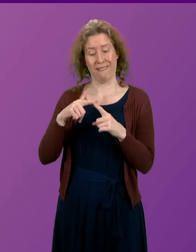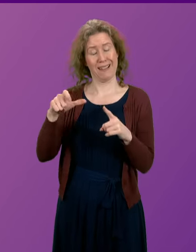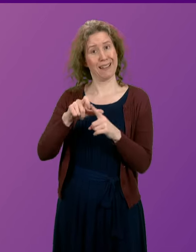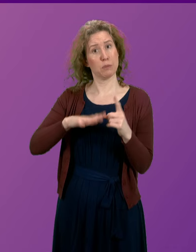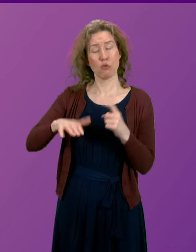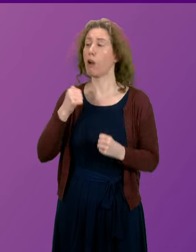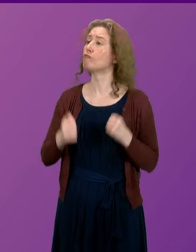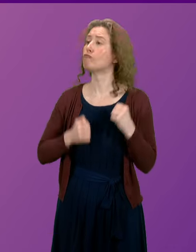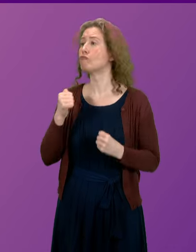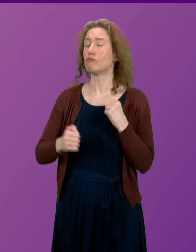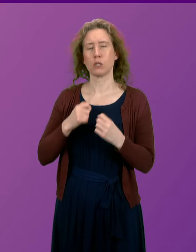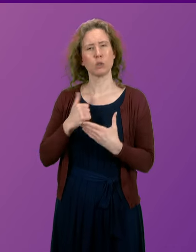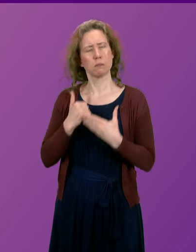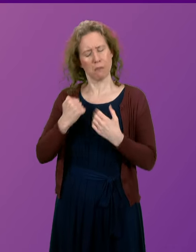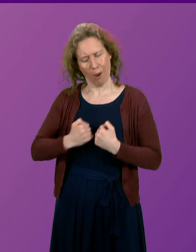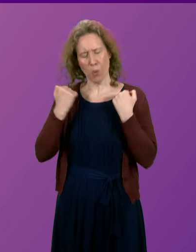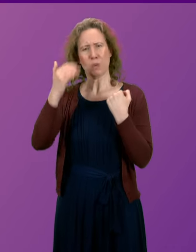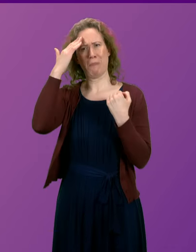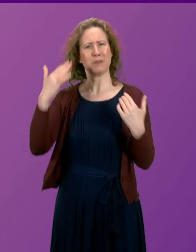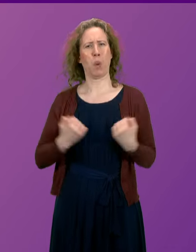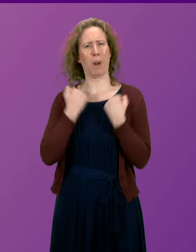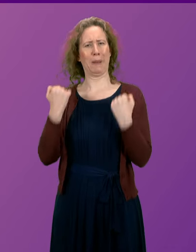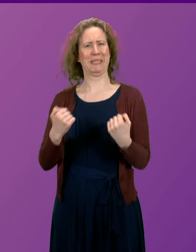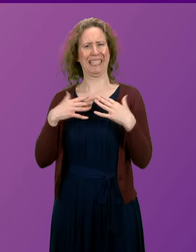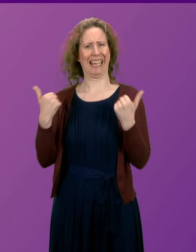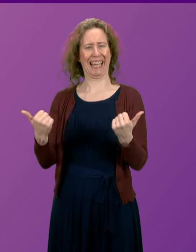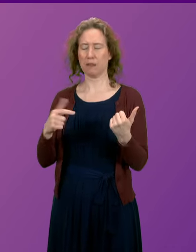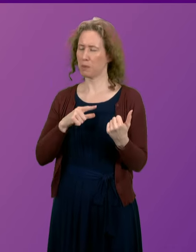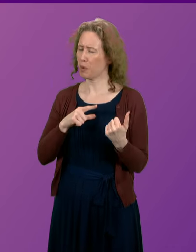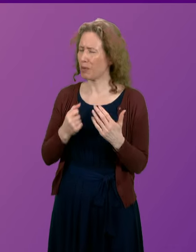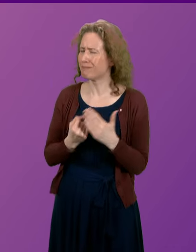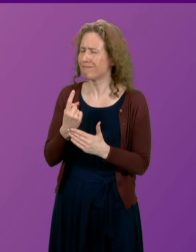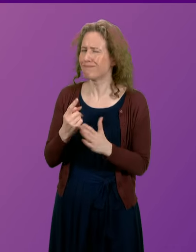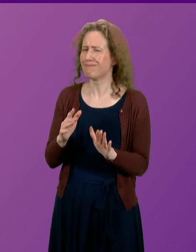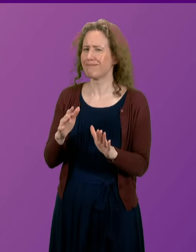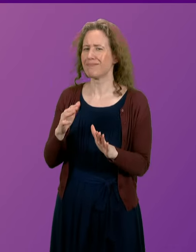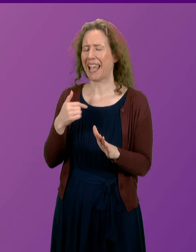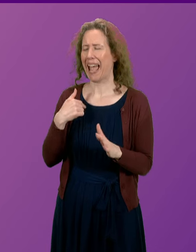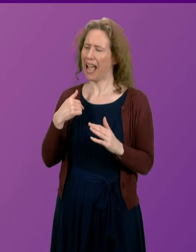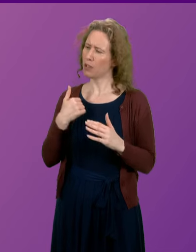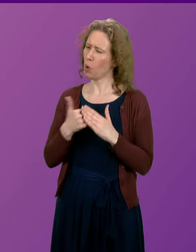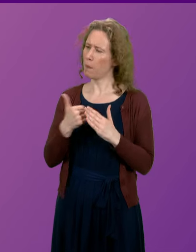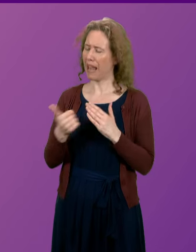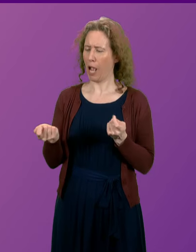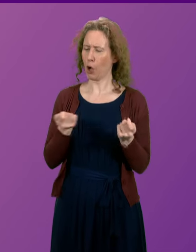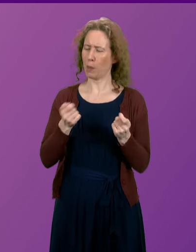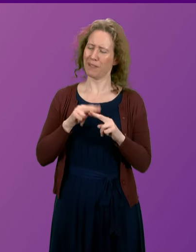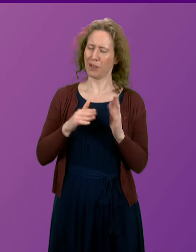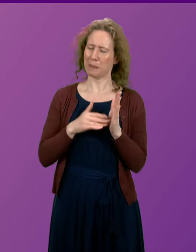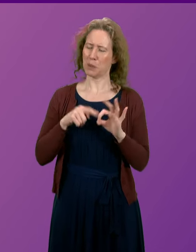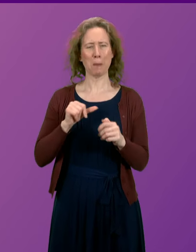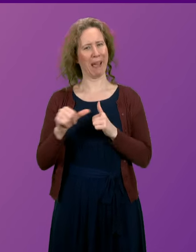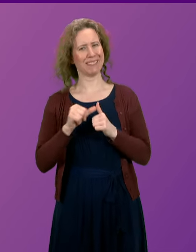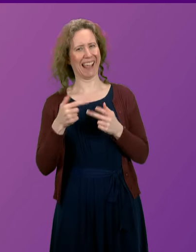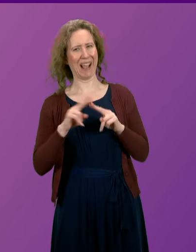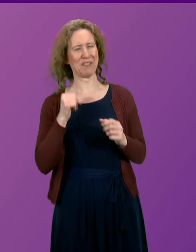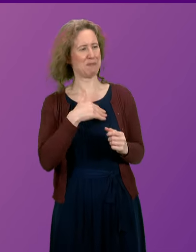to support my own mental wellbeing because I tend to find that I have a better time at First Minister's questions if I've run in